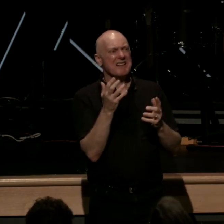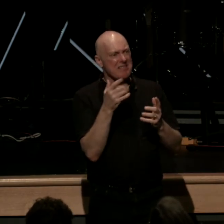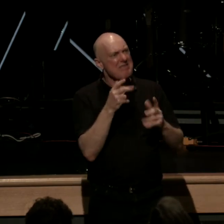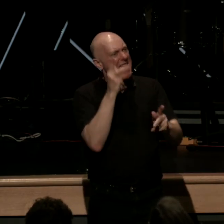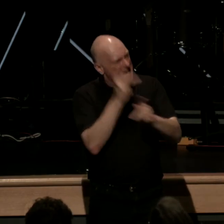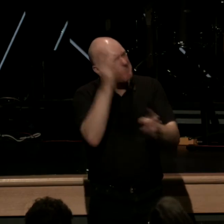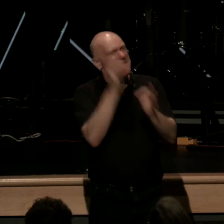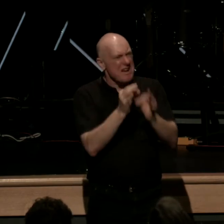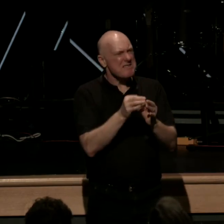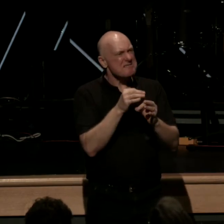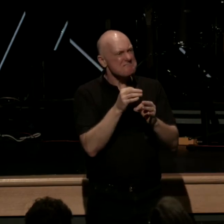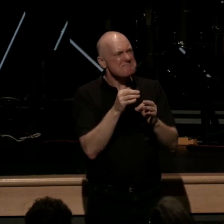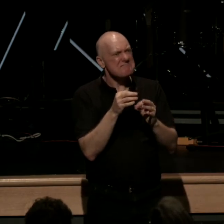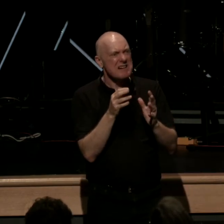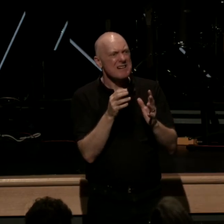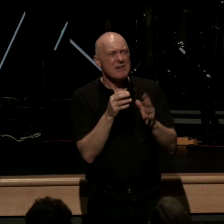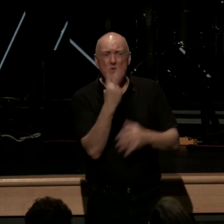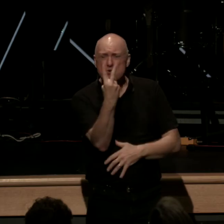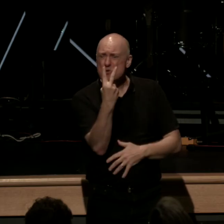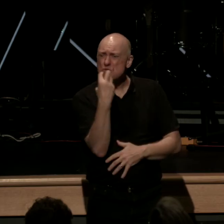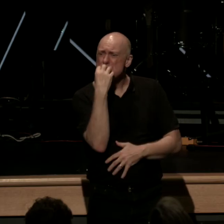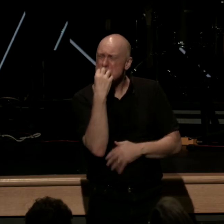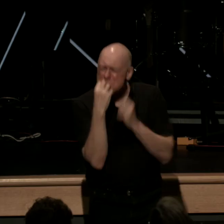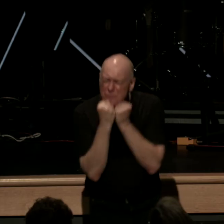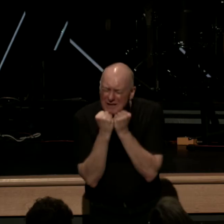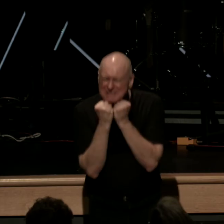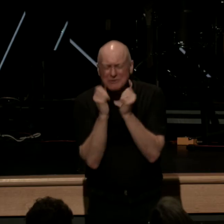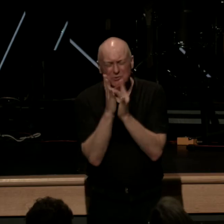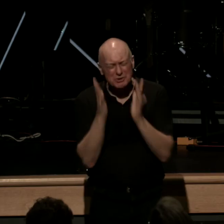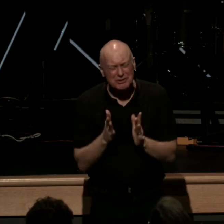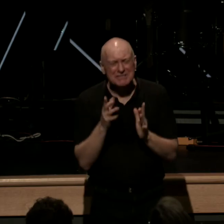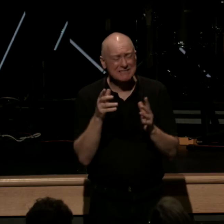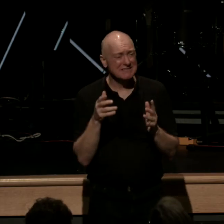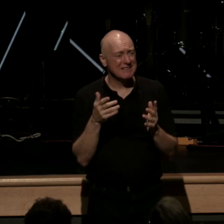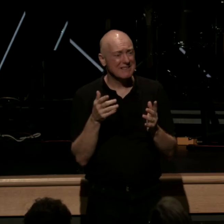the faith these two precious saints I just want to show them to you